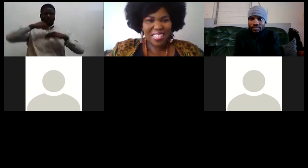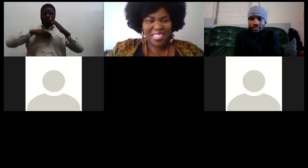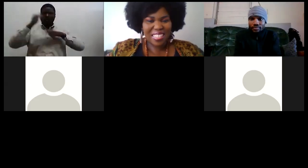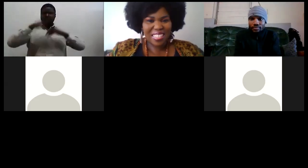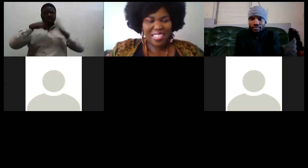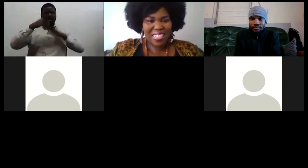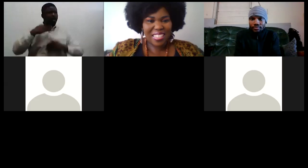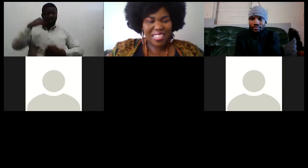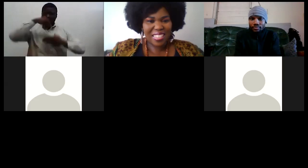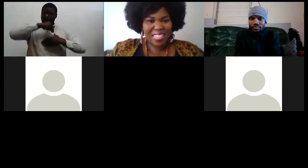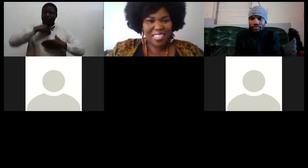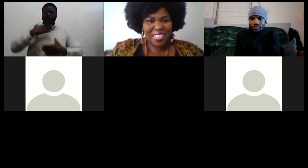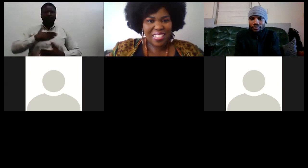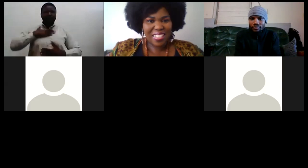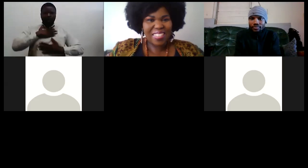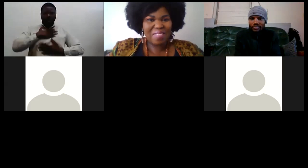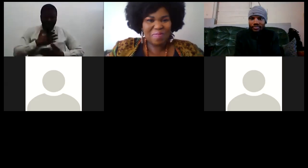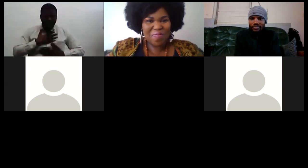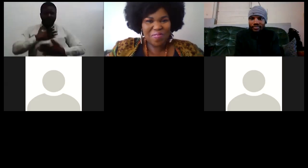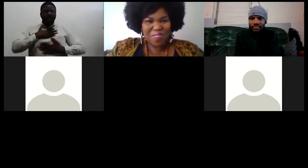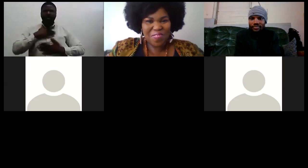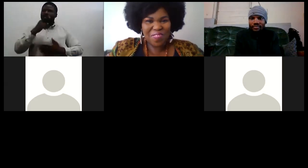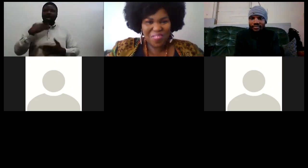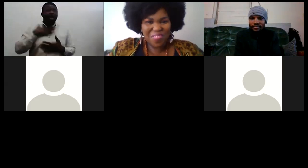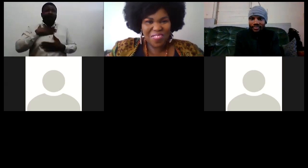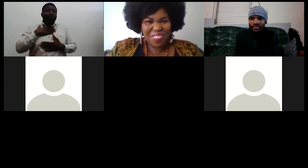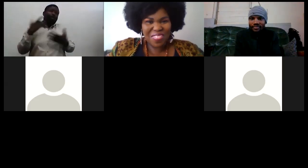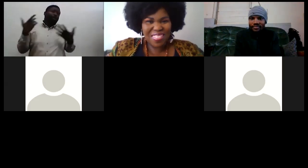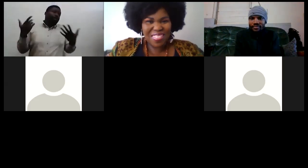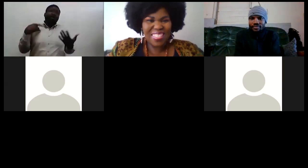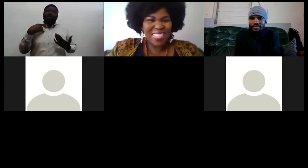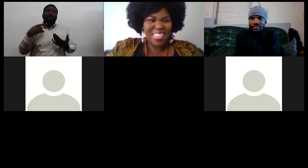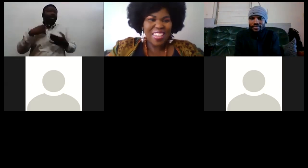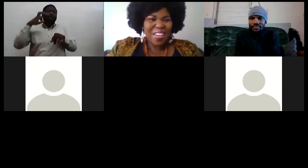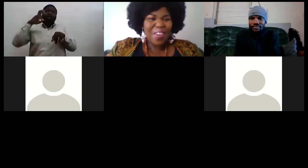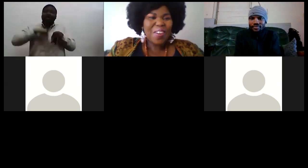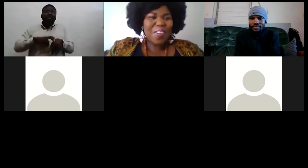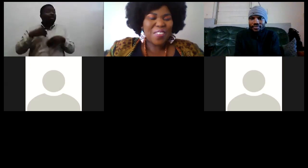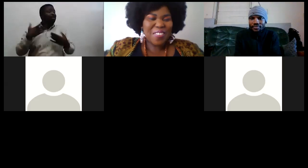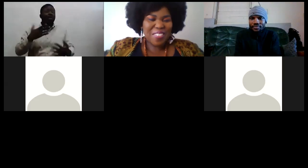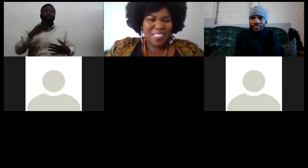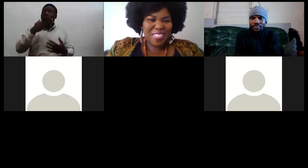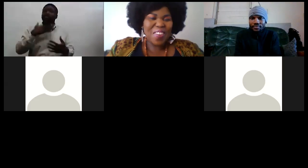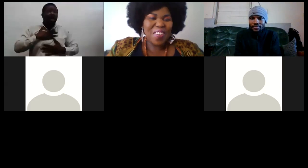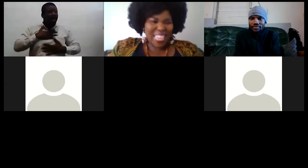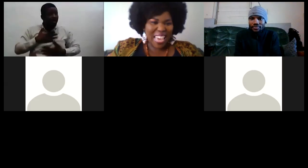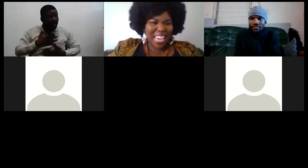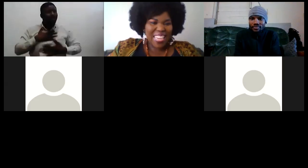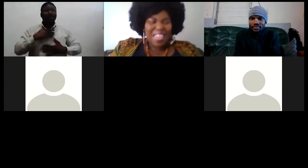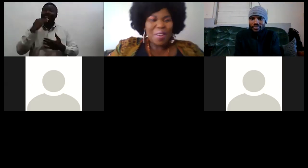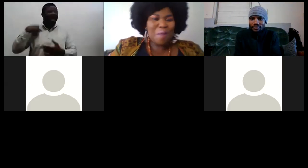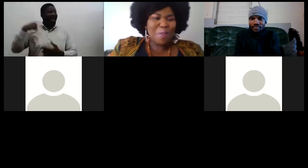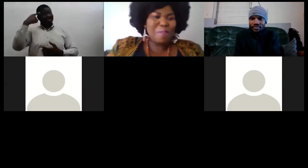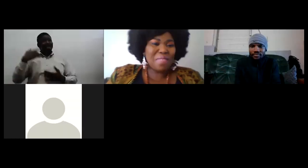i'm i don't think i'm deserving but i'm really humbled thank you so much yeah i think i'm done okay